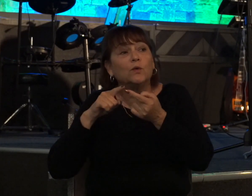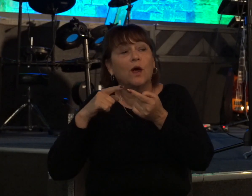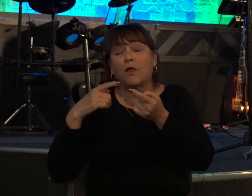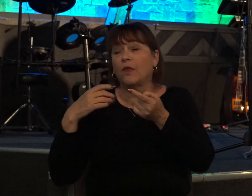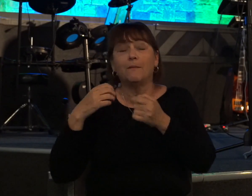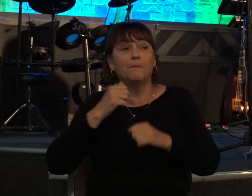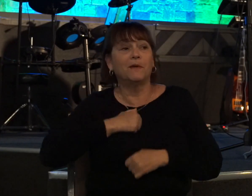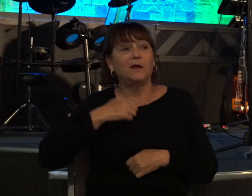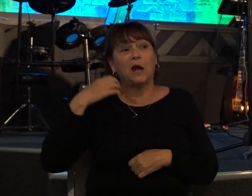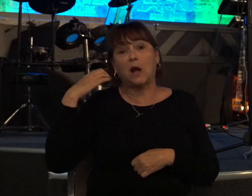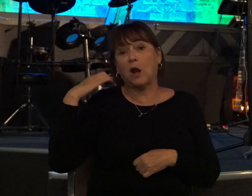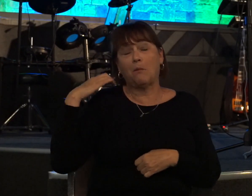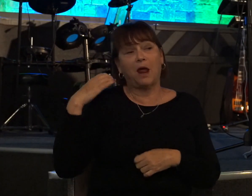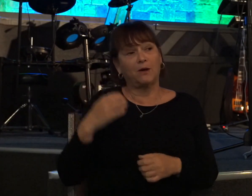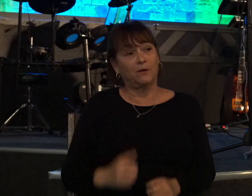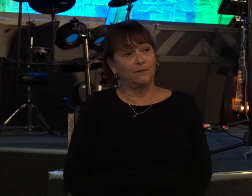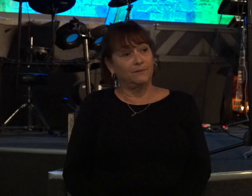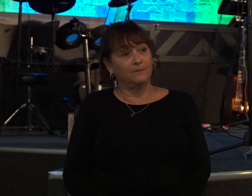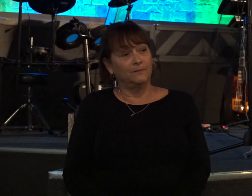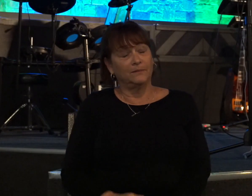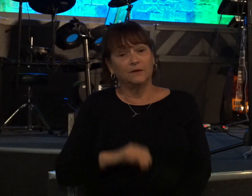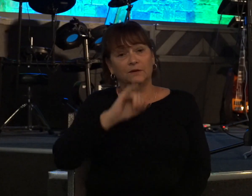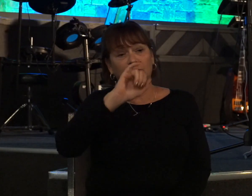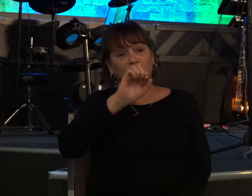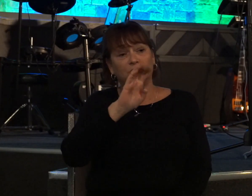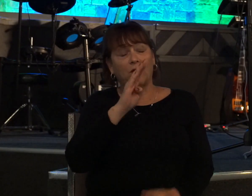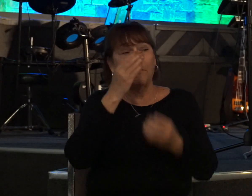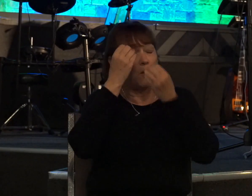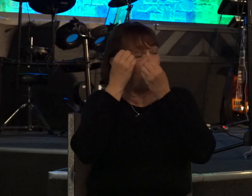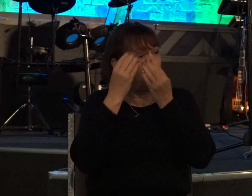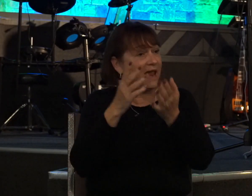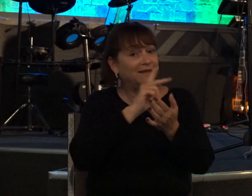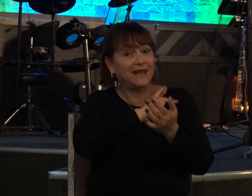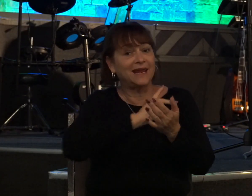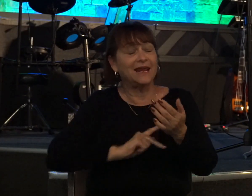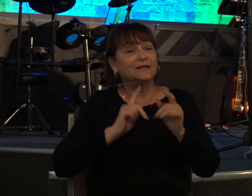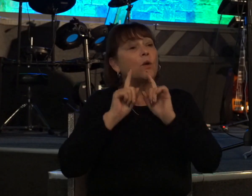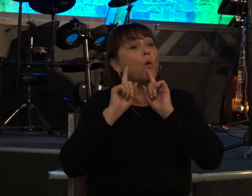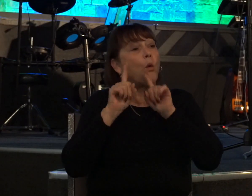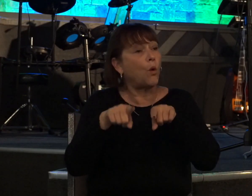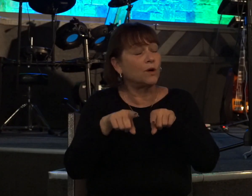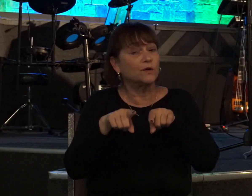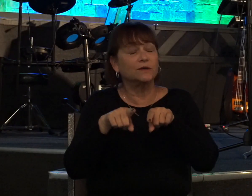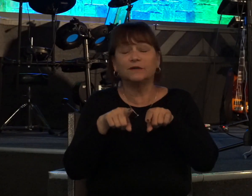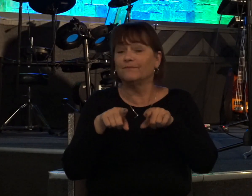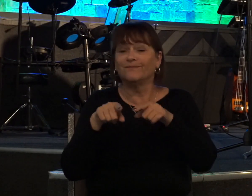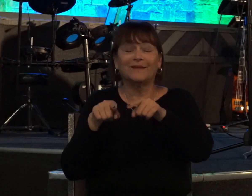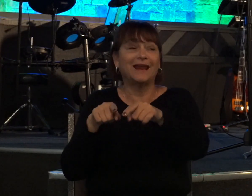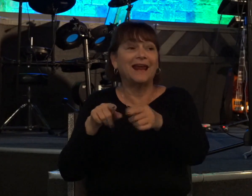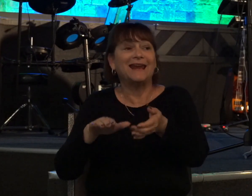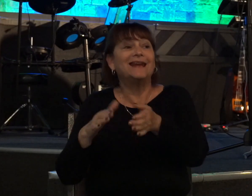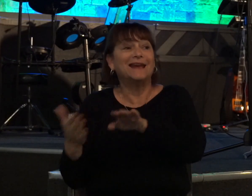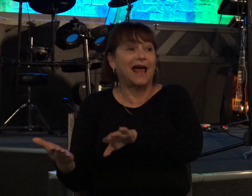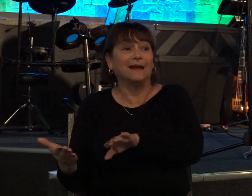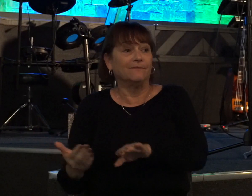so joab obeyed the king's orders uriah was struck down and died and so did a bunch of other men